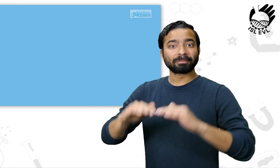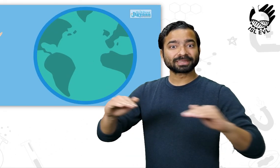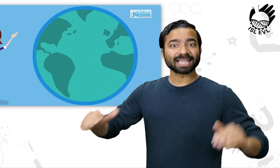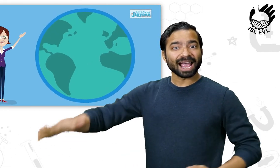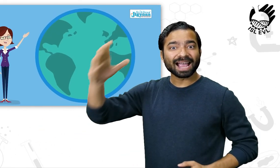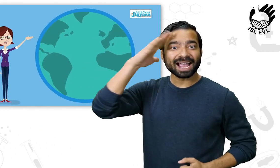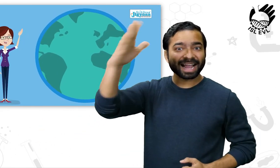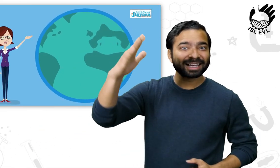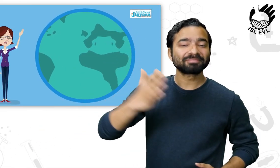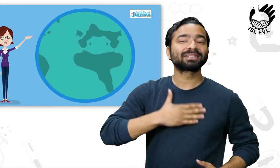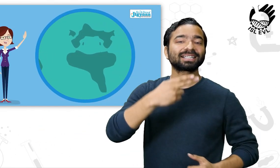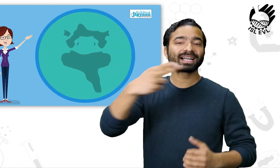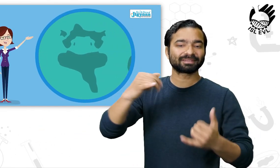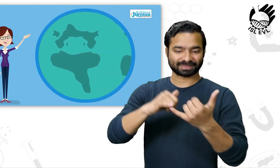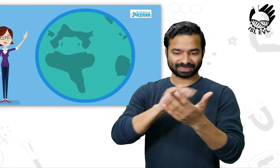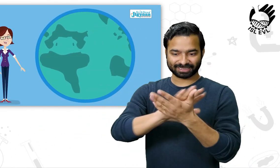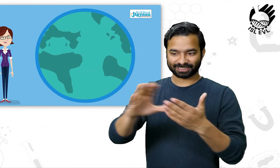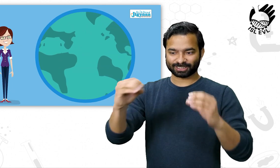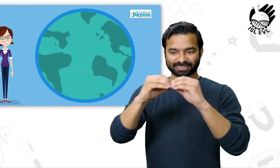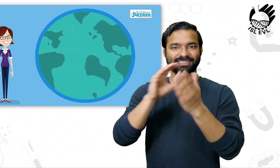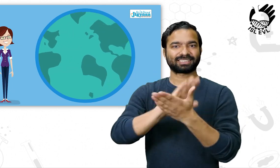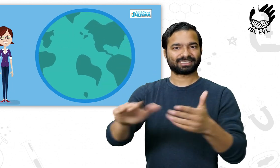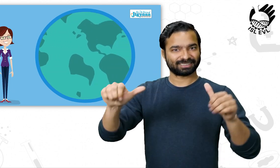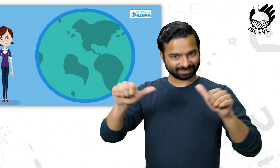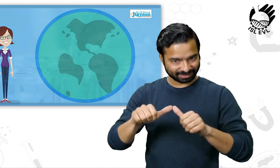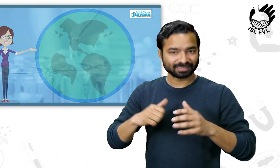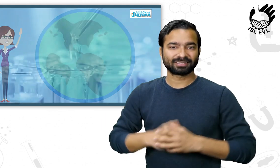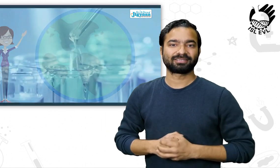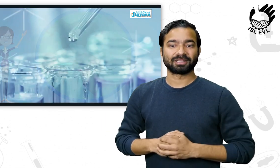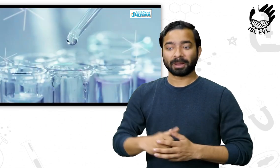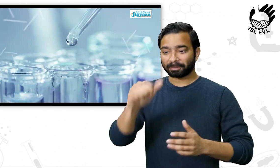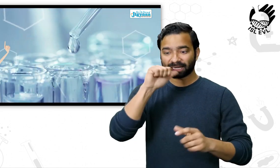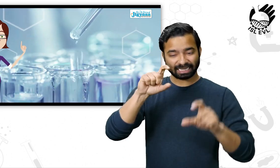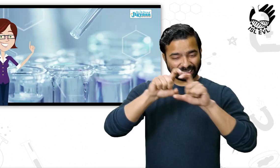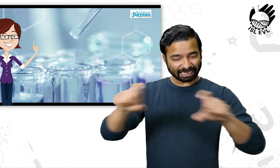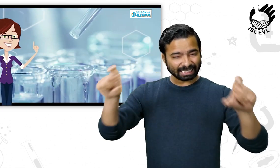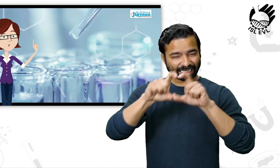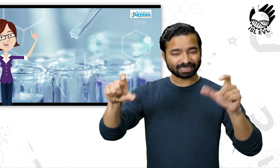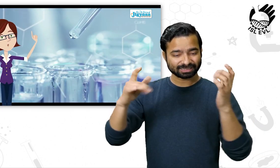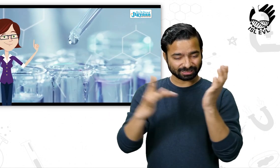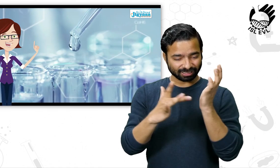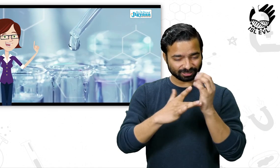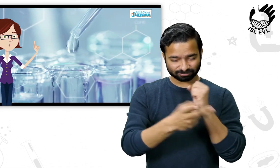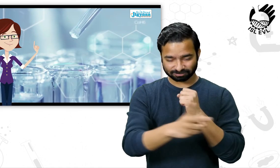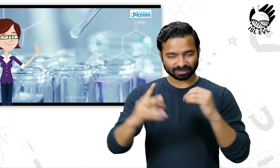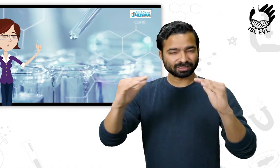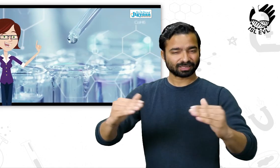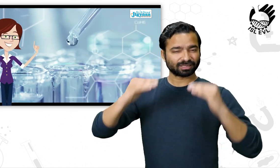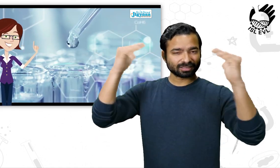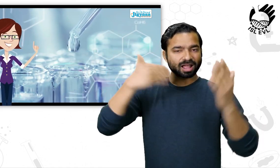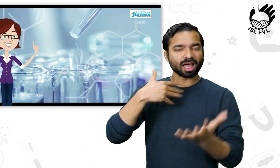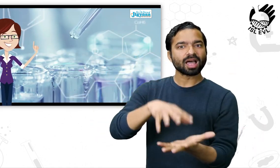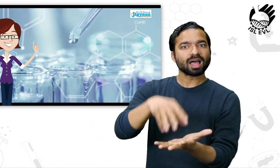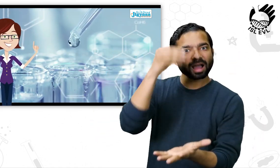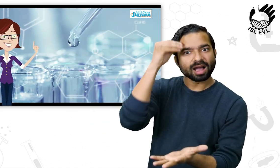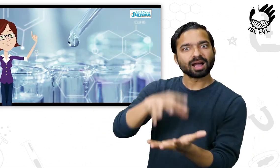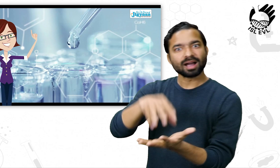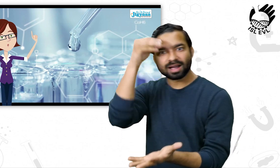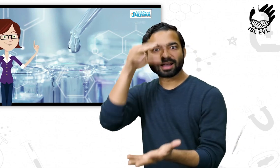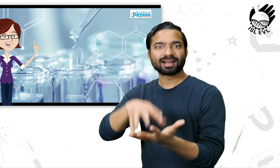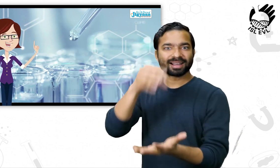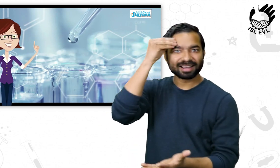Hello children, I am Shobha. Today, let's learn about water purification